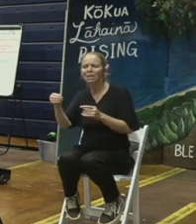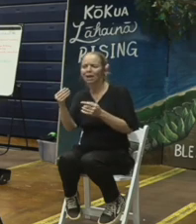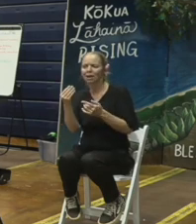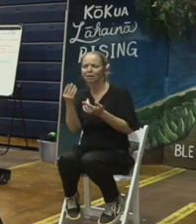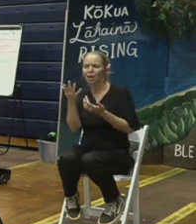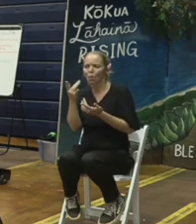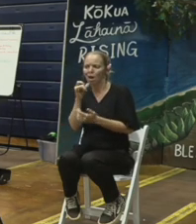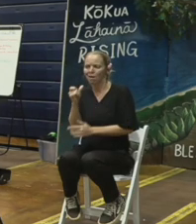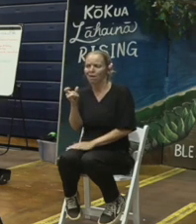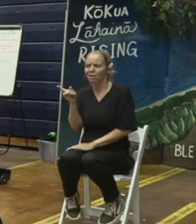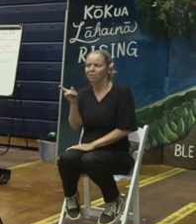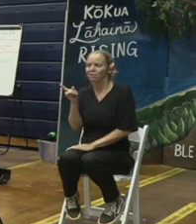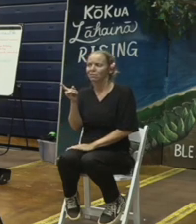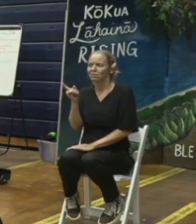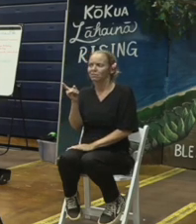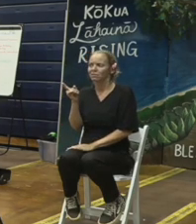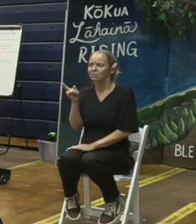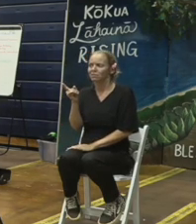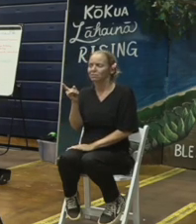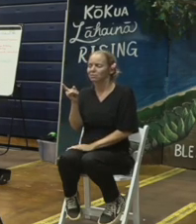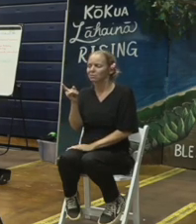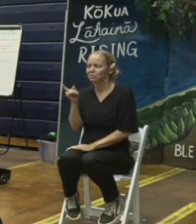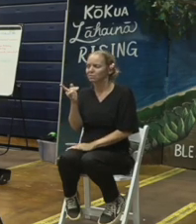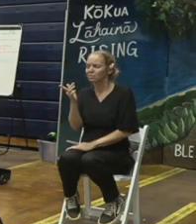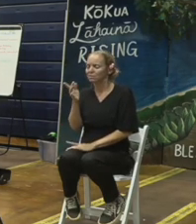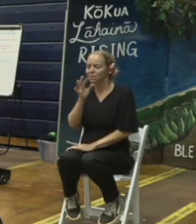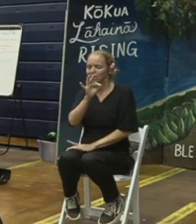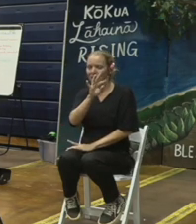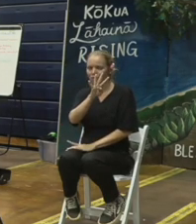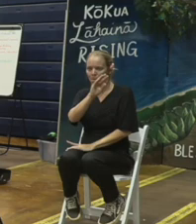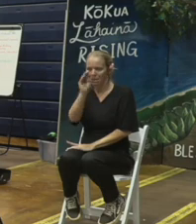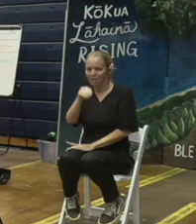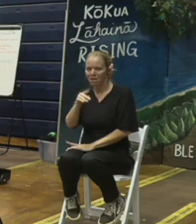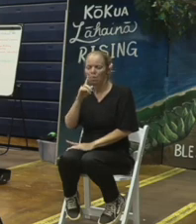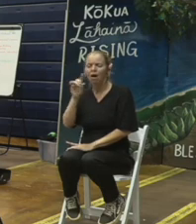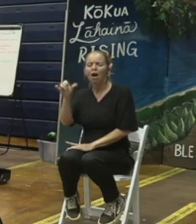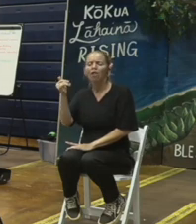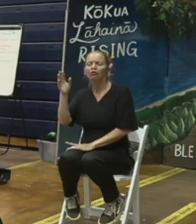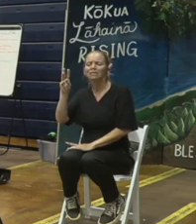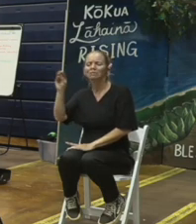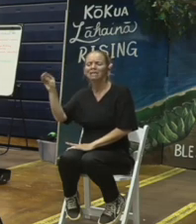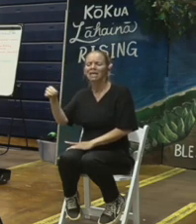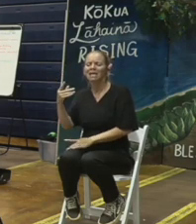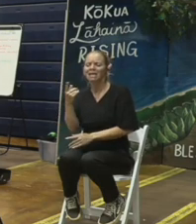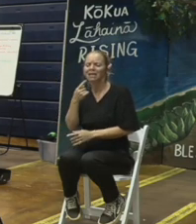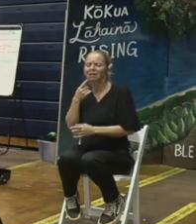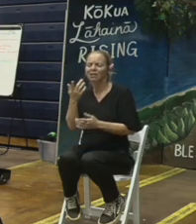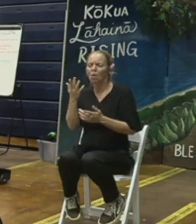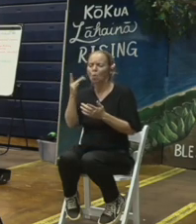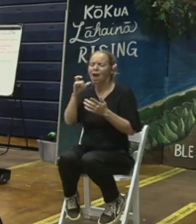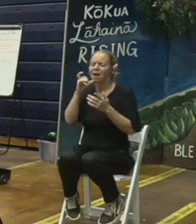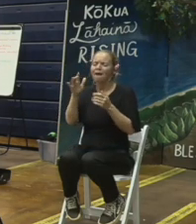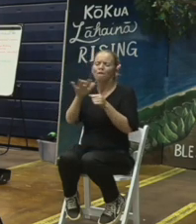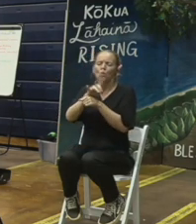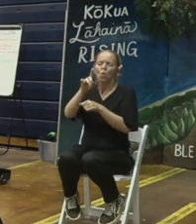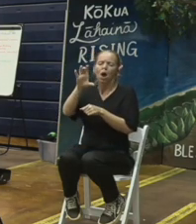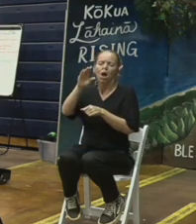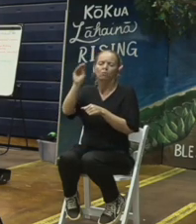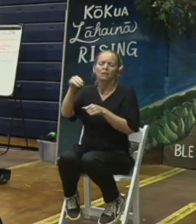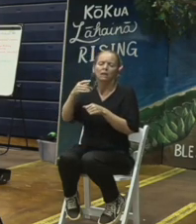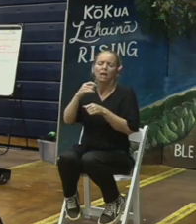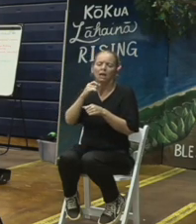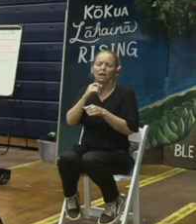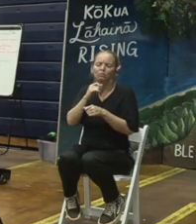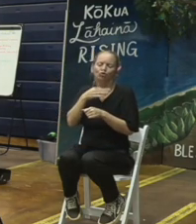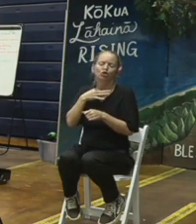and even when came to the memorial 94% thought it was okay what did the other 6% think I mean I'm just curious